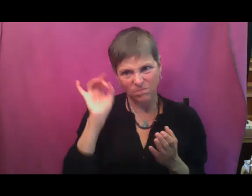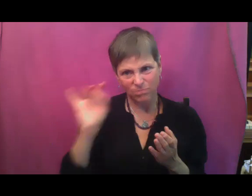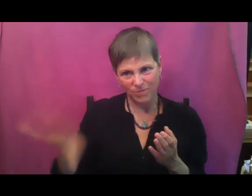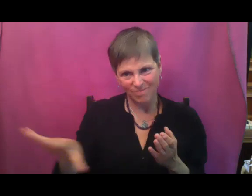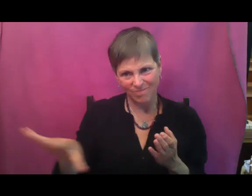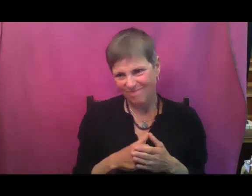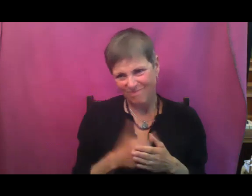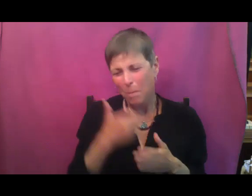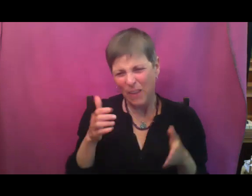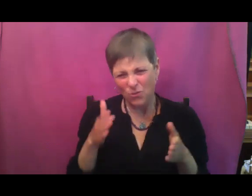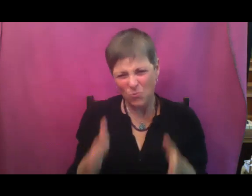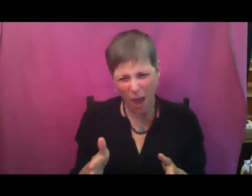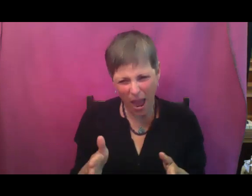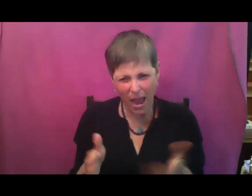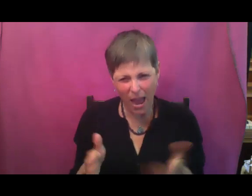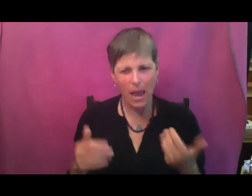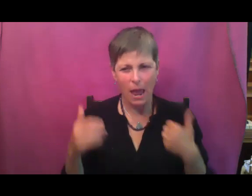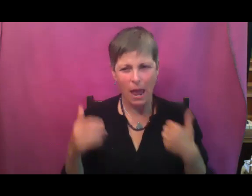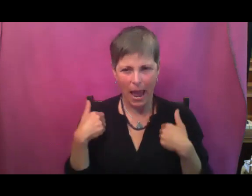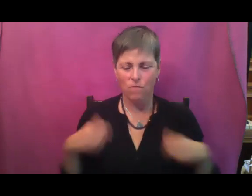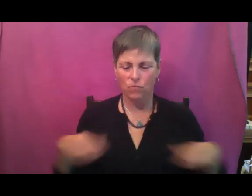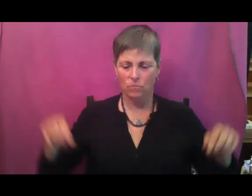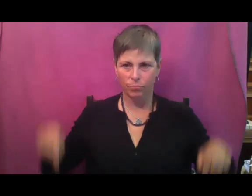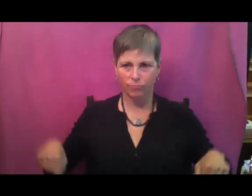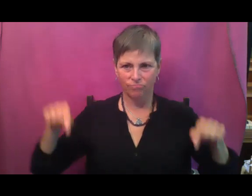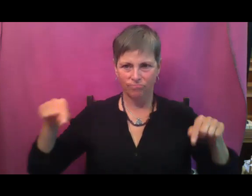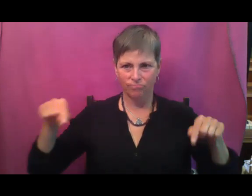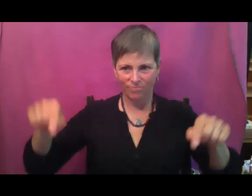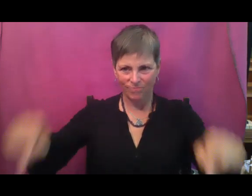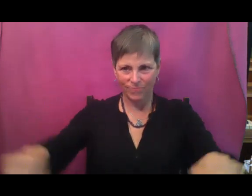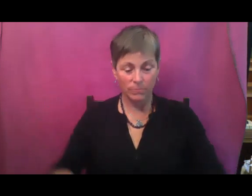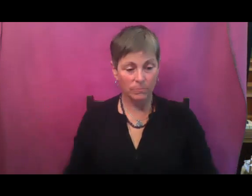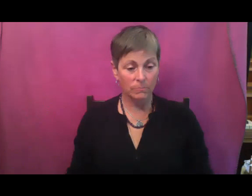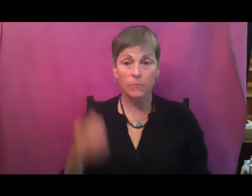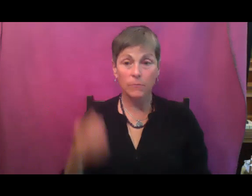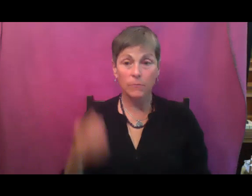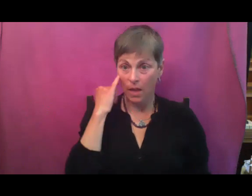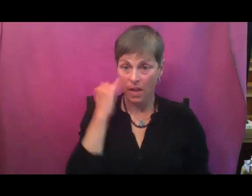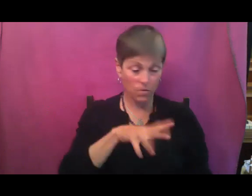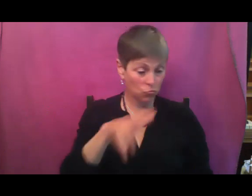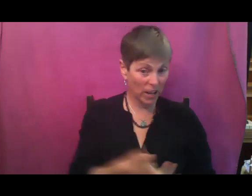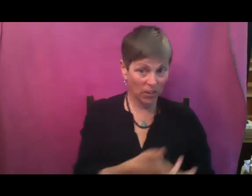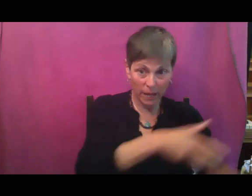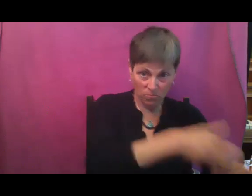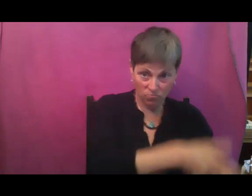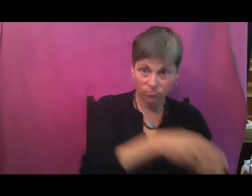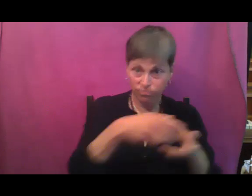to make sure that you have two in between. Otherwise, if you're transplanting, just, you know, transplant with two feet in between. And between rows, 36